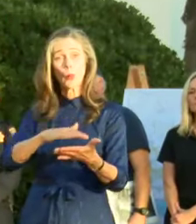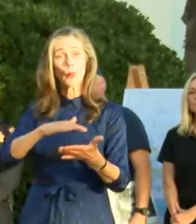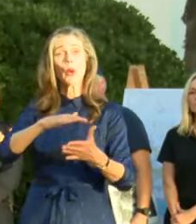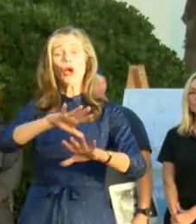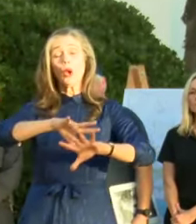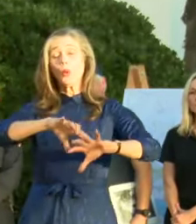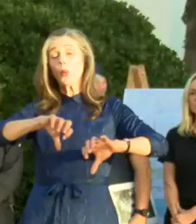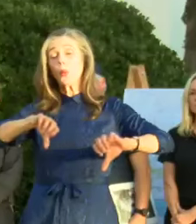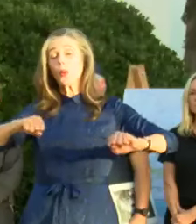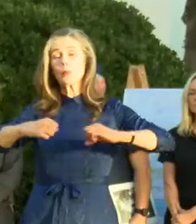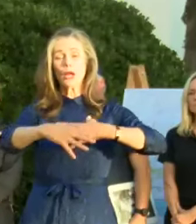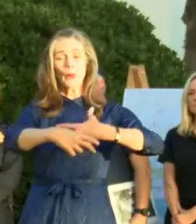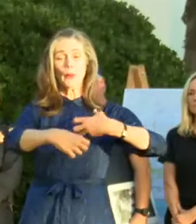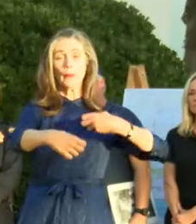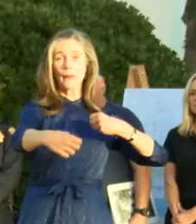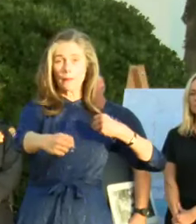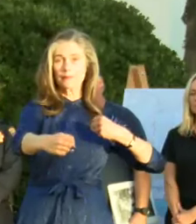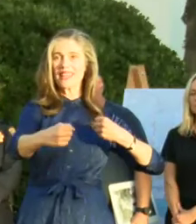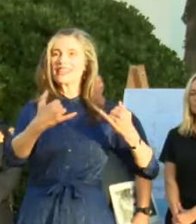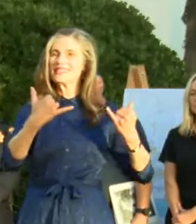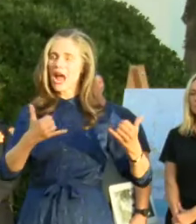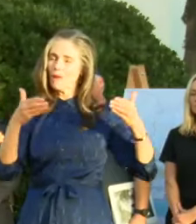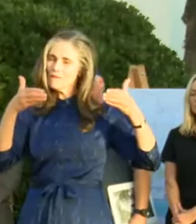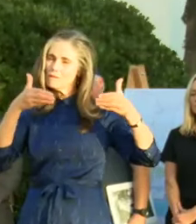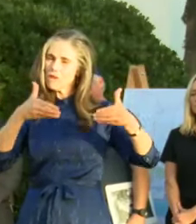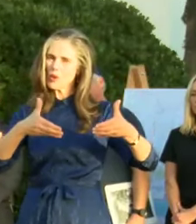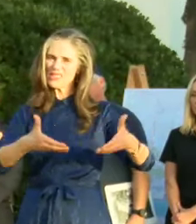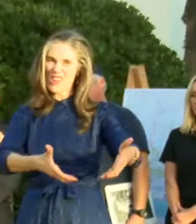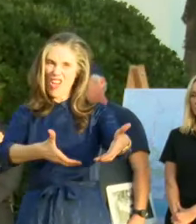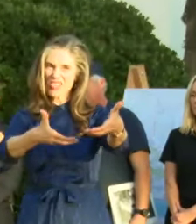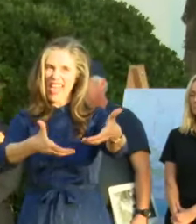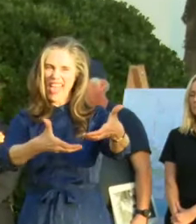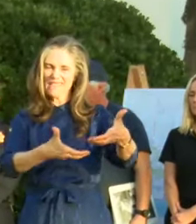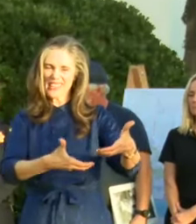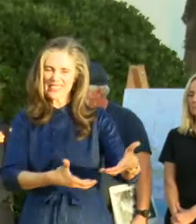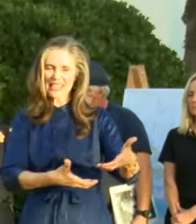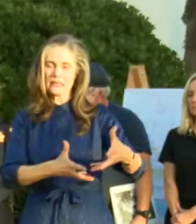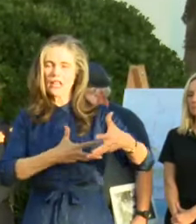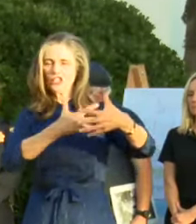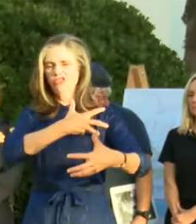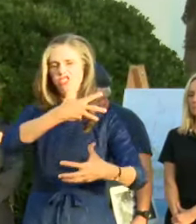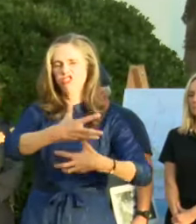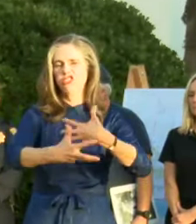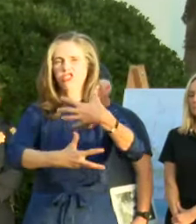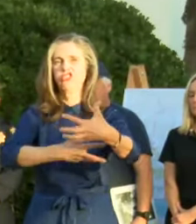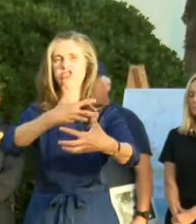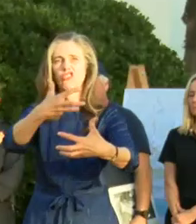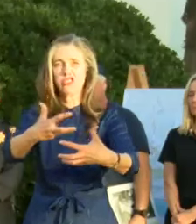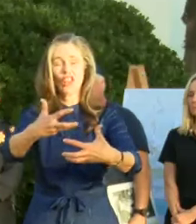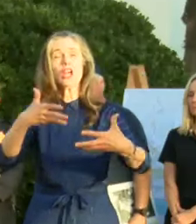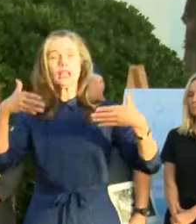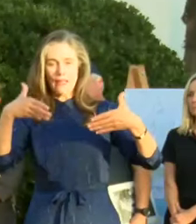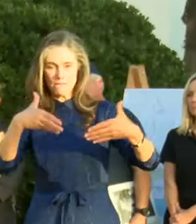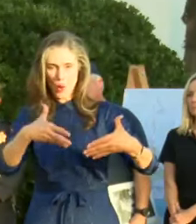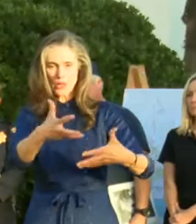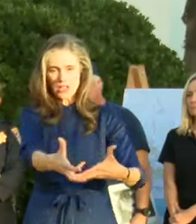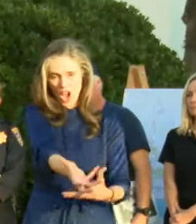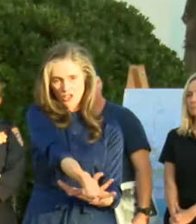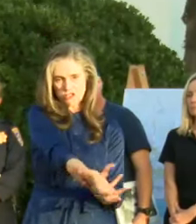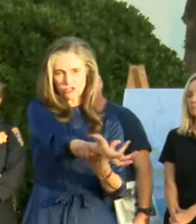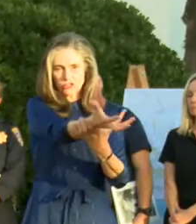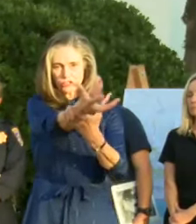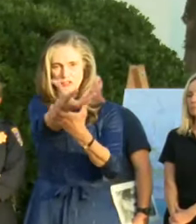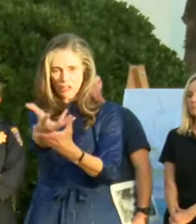removing the heavy material on the base of U.S. 101. So hopefully in the coming days, we'll have some more